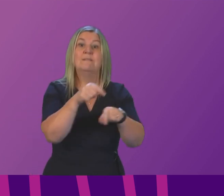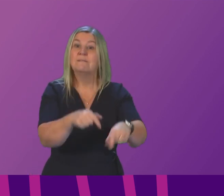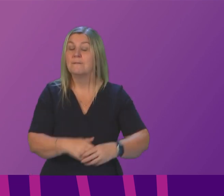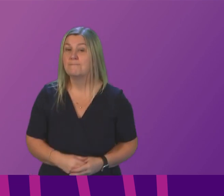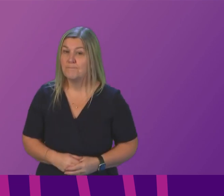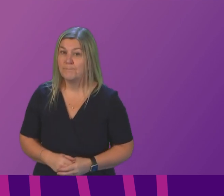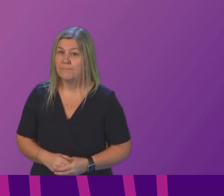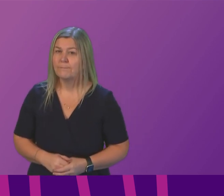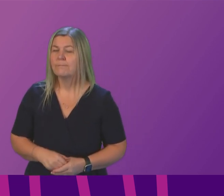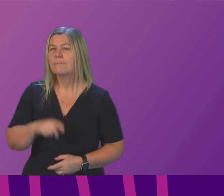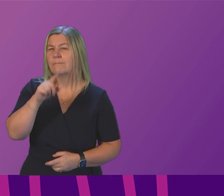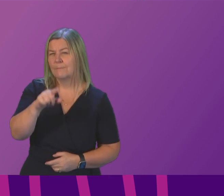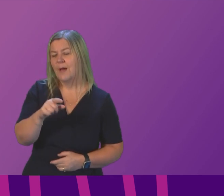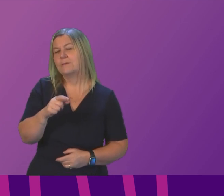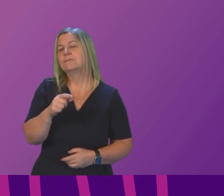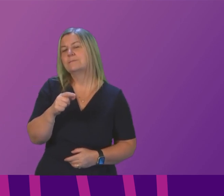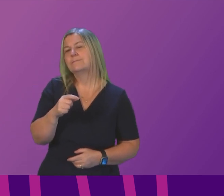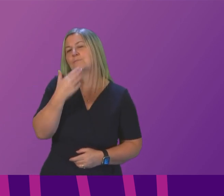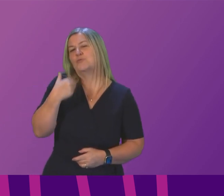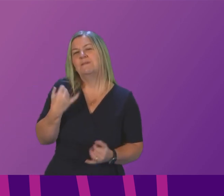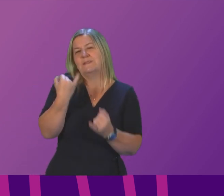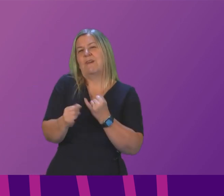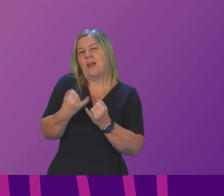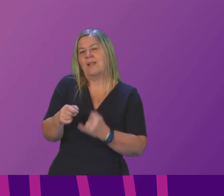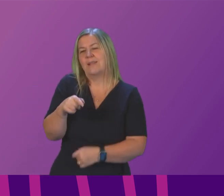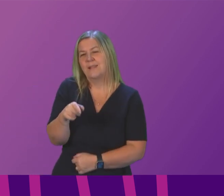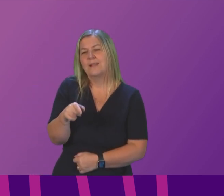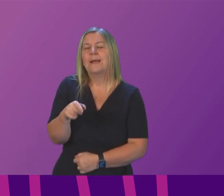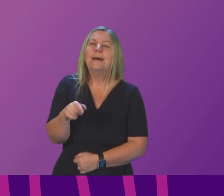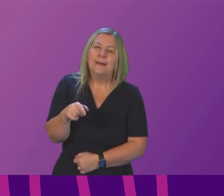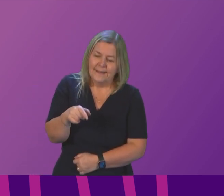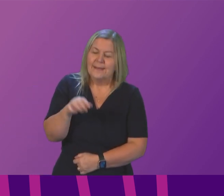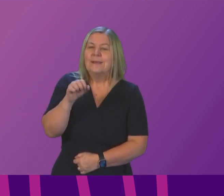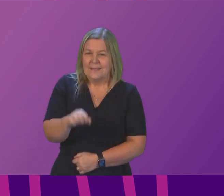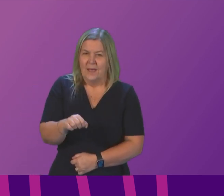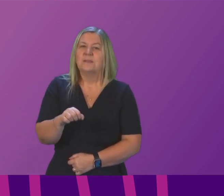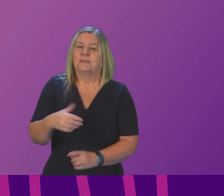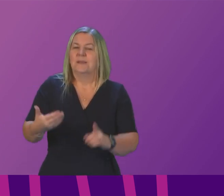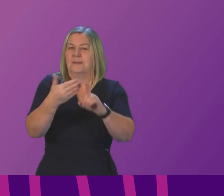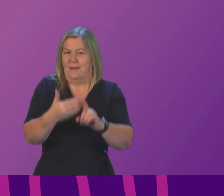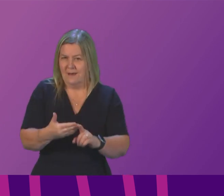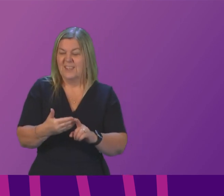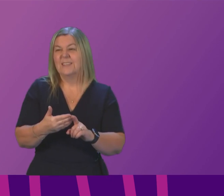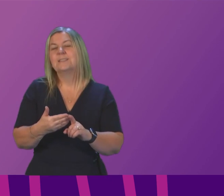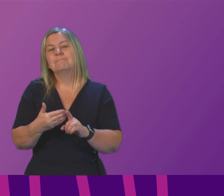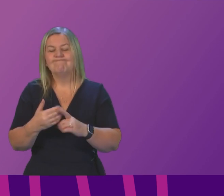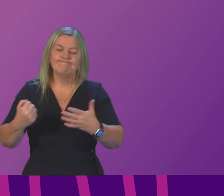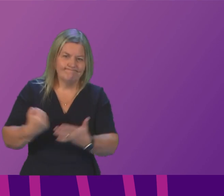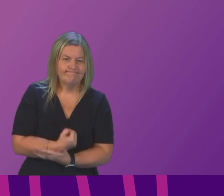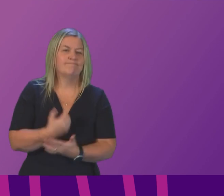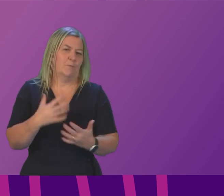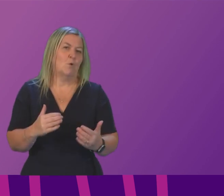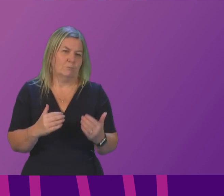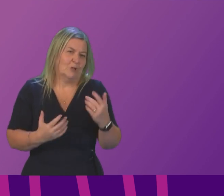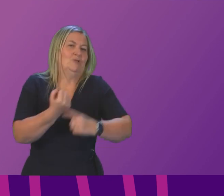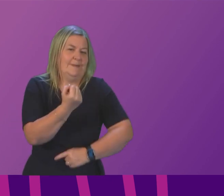on the missed targets again to be open we have got stretching targets and we have fallen short in the last three years of quite meeting